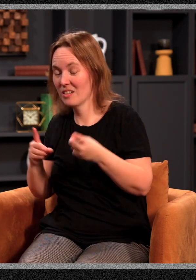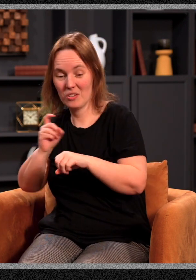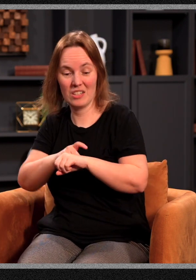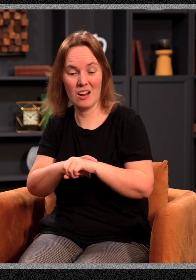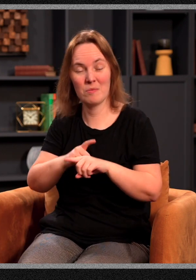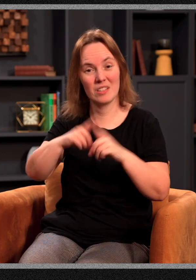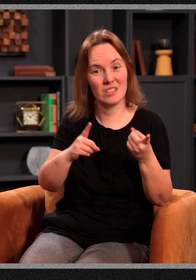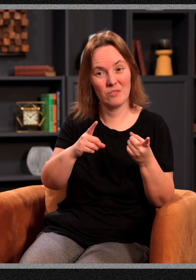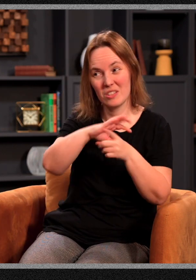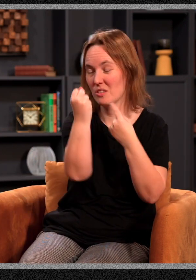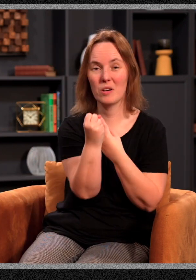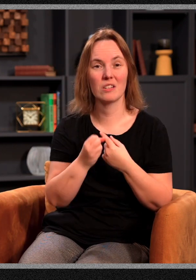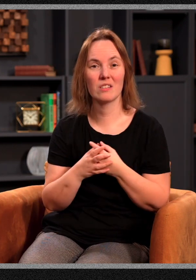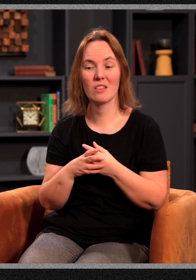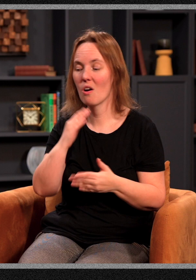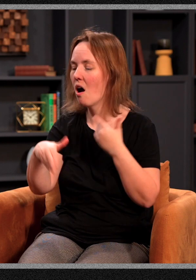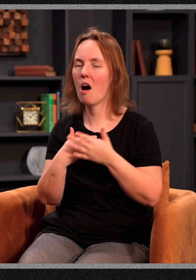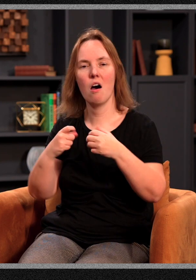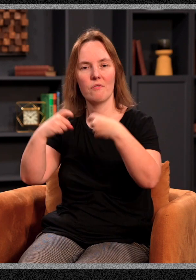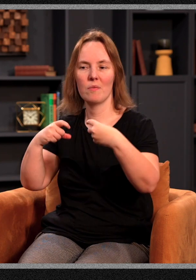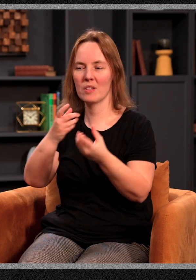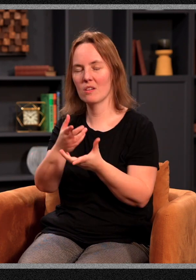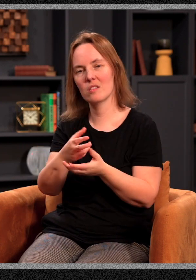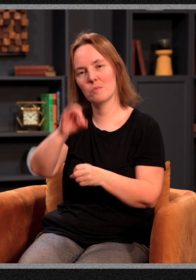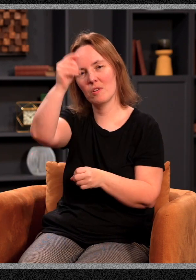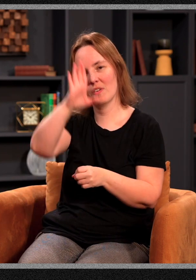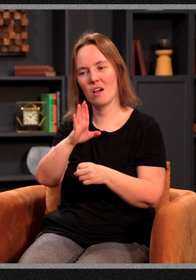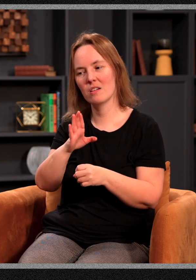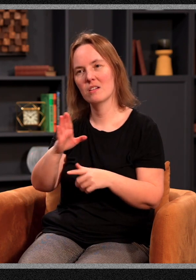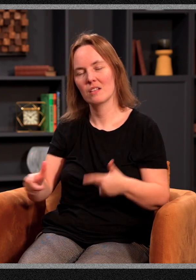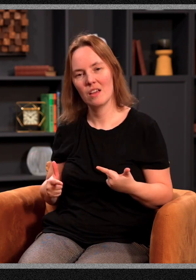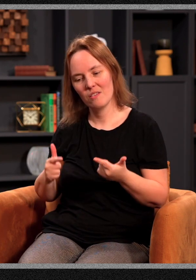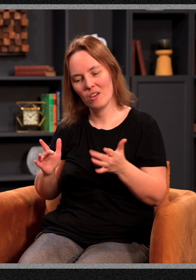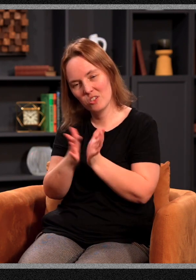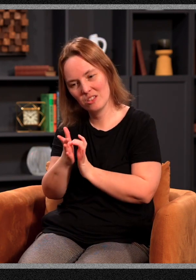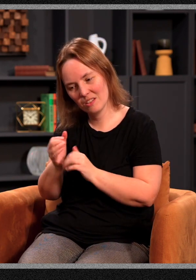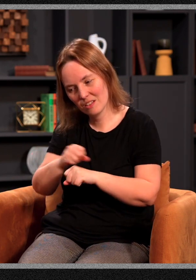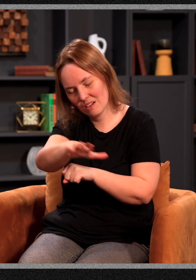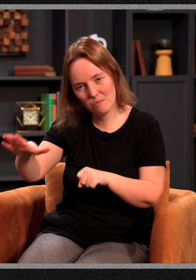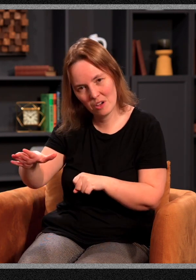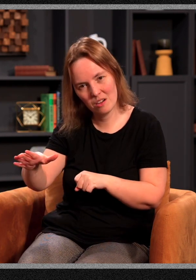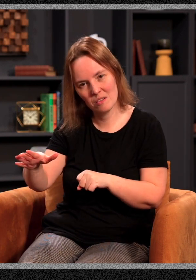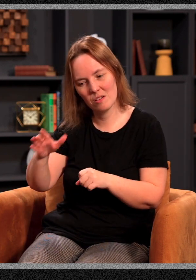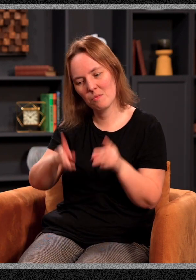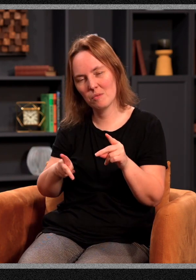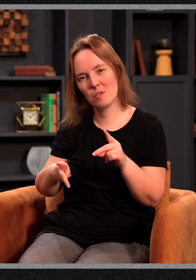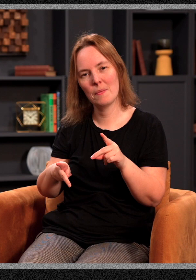situation. But we need to understand they are all from the Spirit of God so that the life of Jesus can actually impact people in a way that they